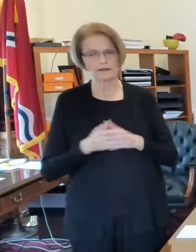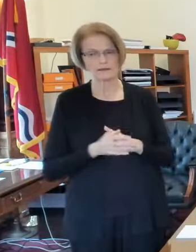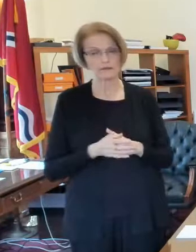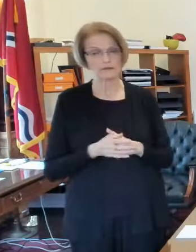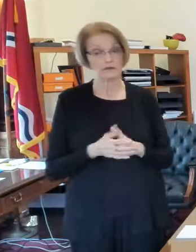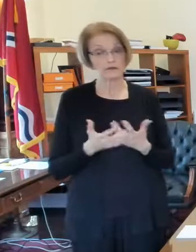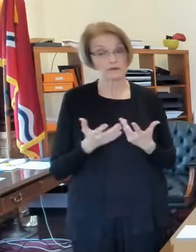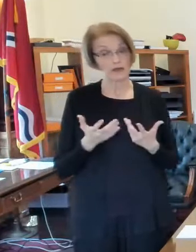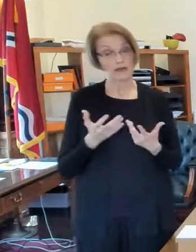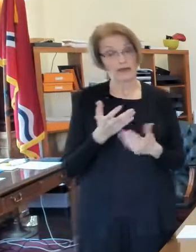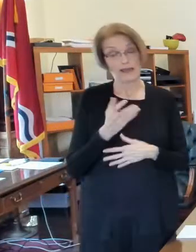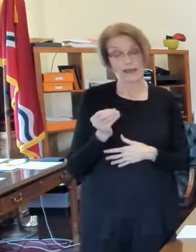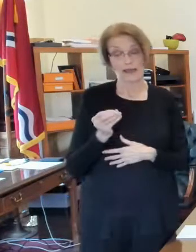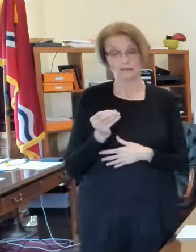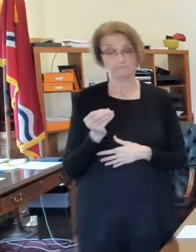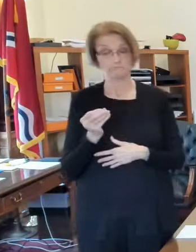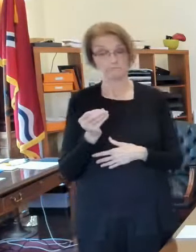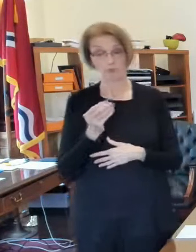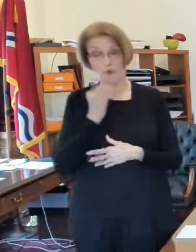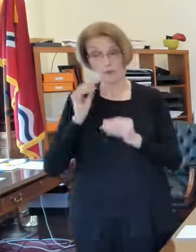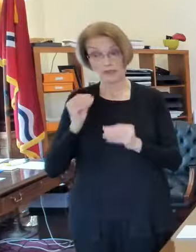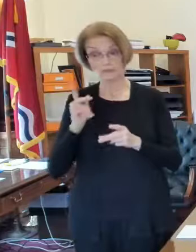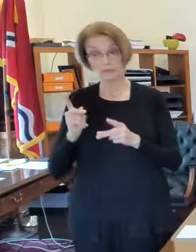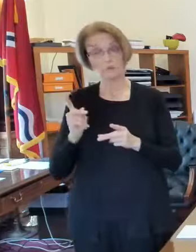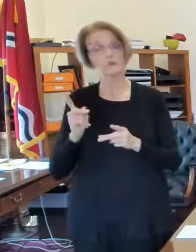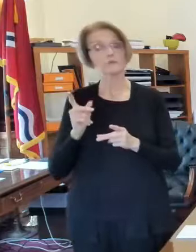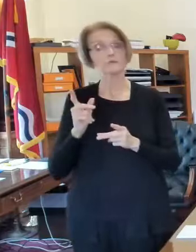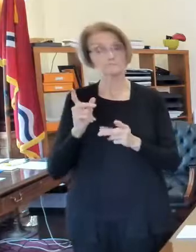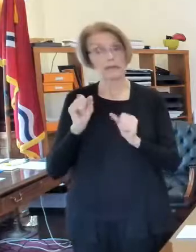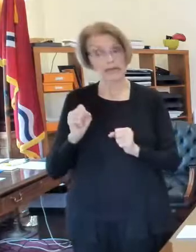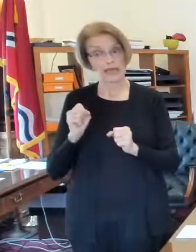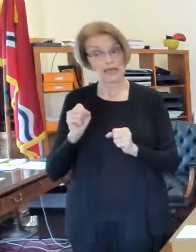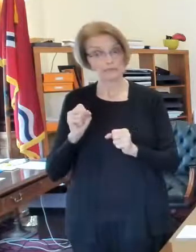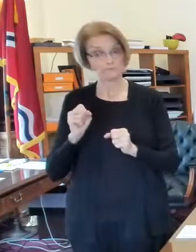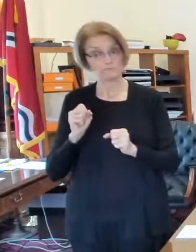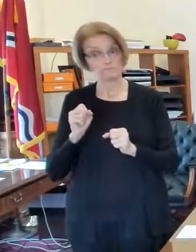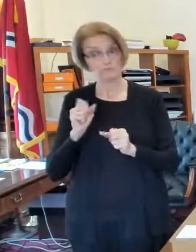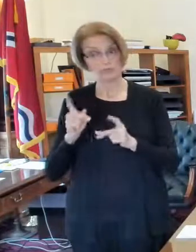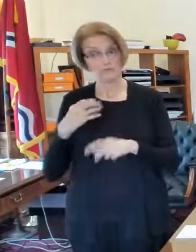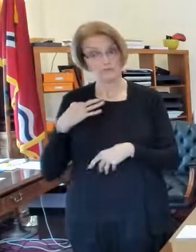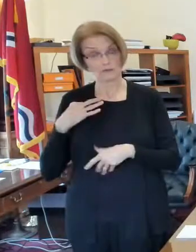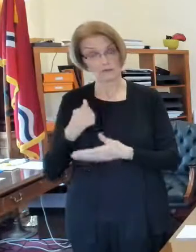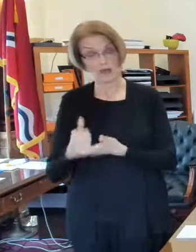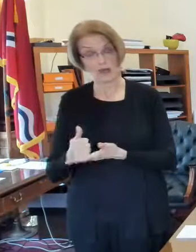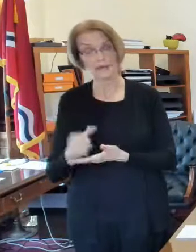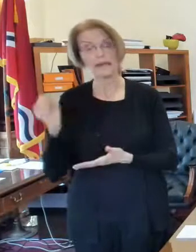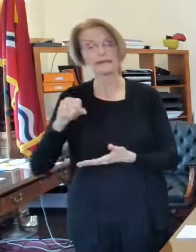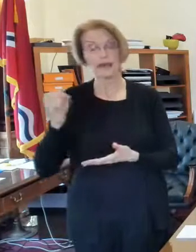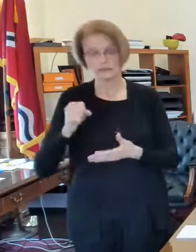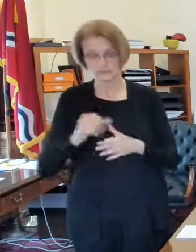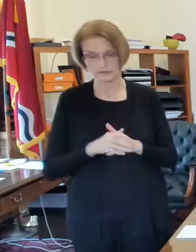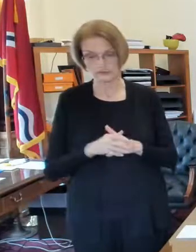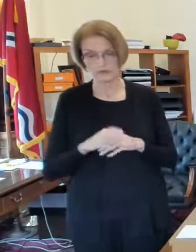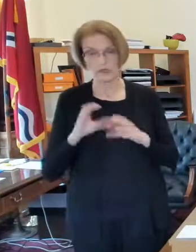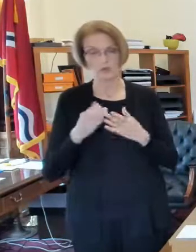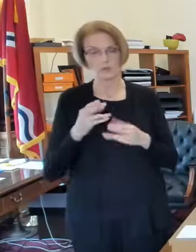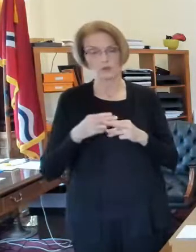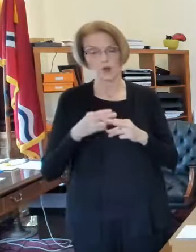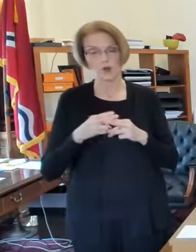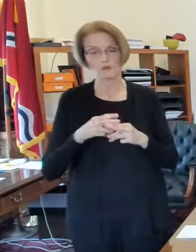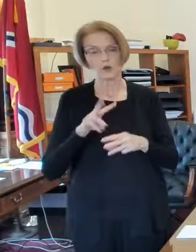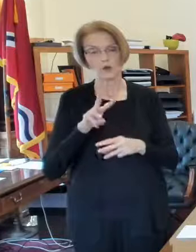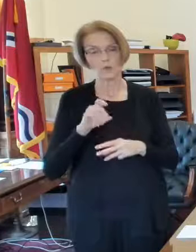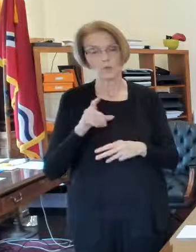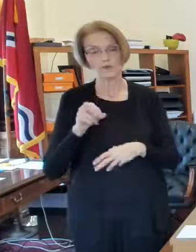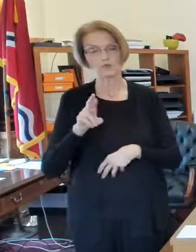to work with uh unhoused individuals there are volunteer opportunities uh there's a group called uh winter outreach